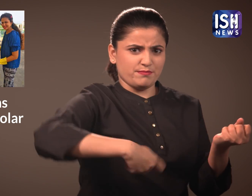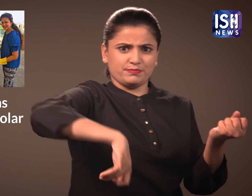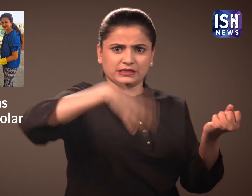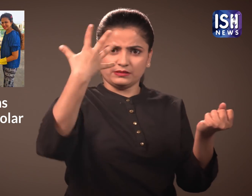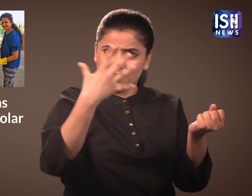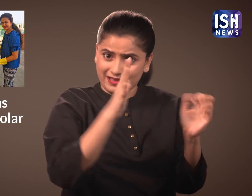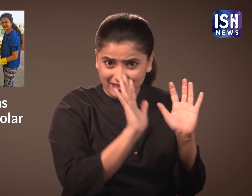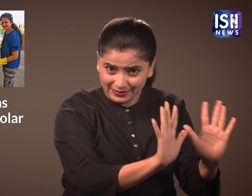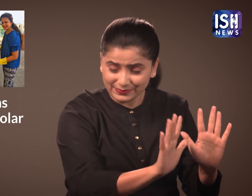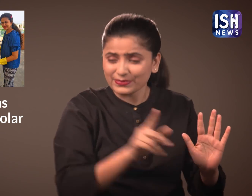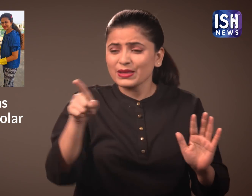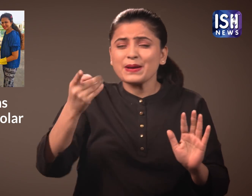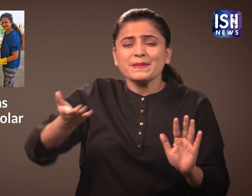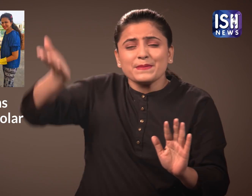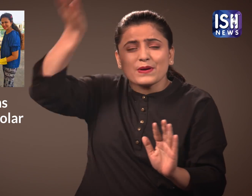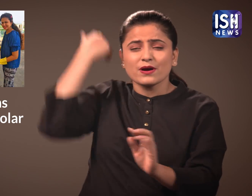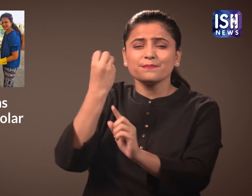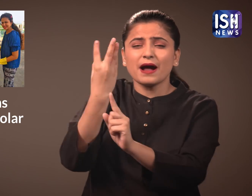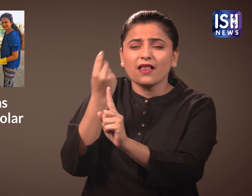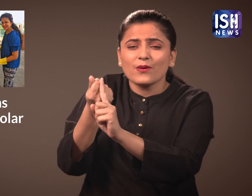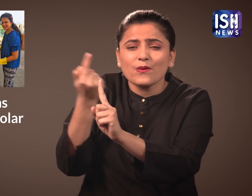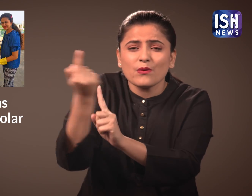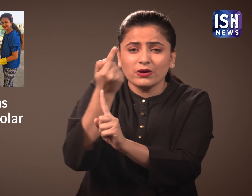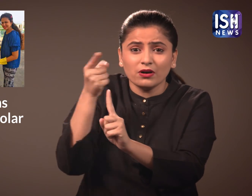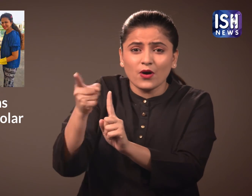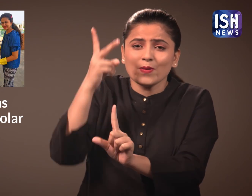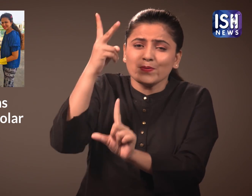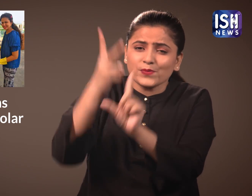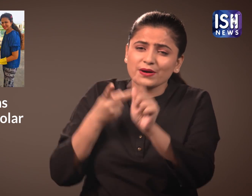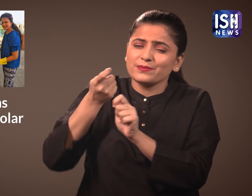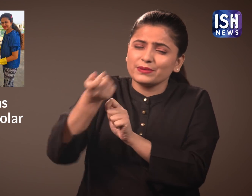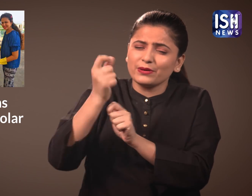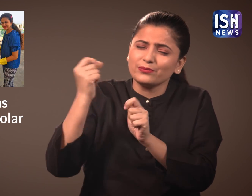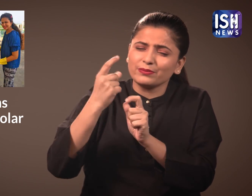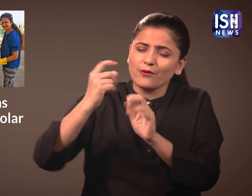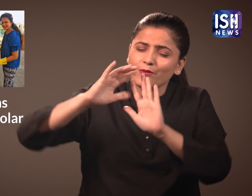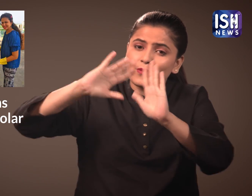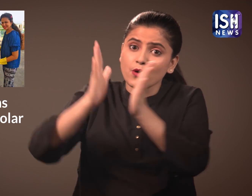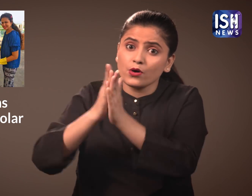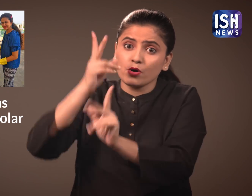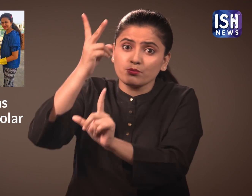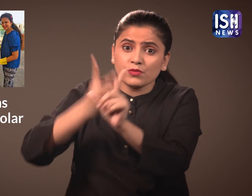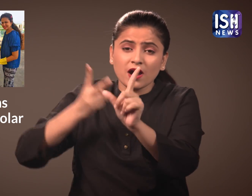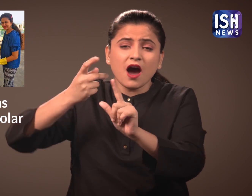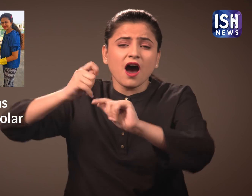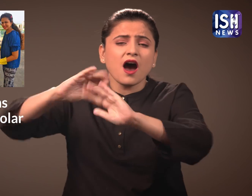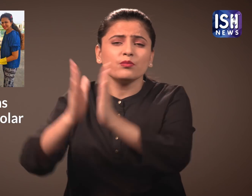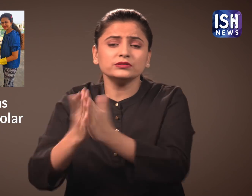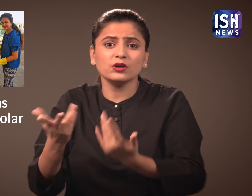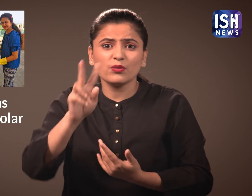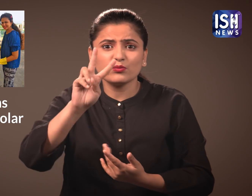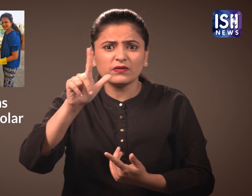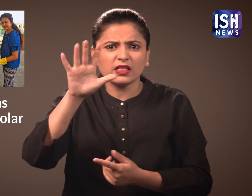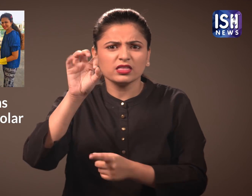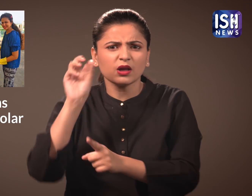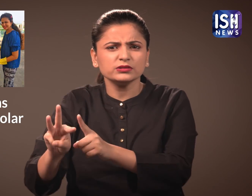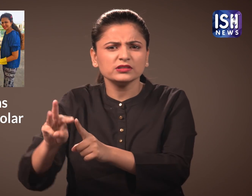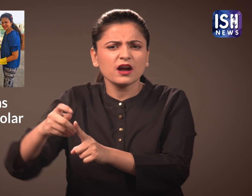You may feel it's very expensive, right? Their total electricity bill for 2 years was Rs 2,50,000. Such a